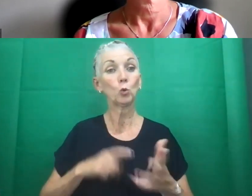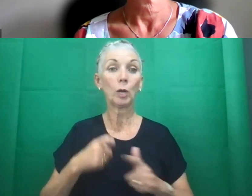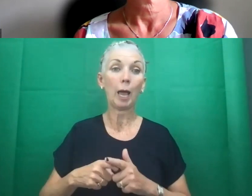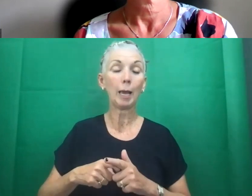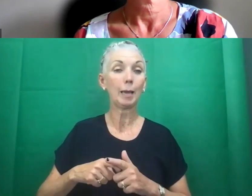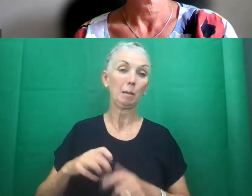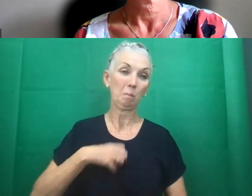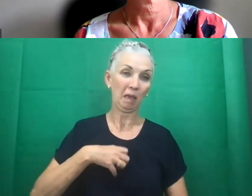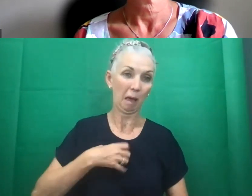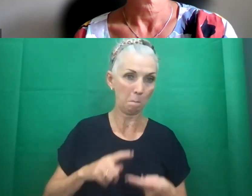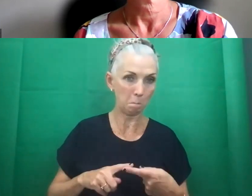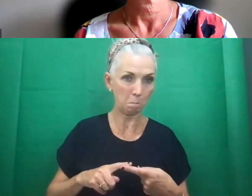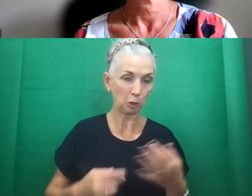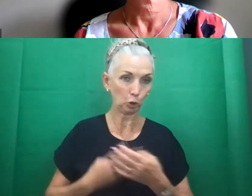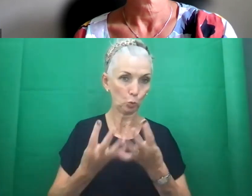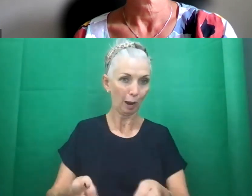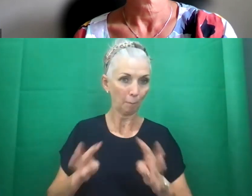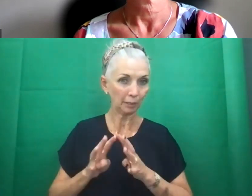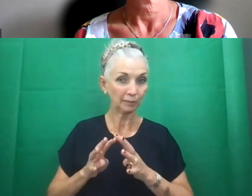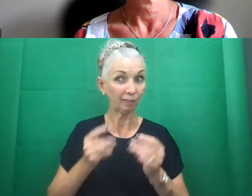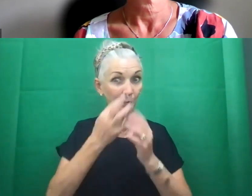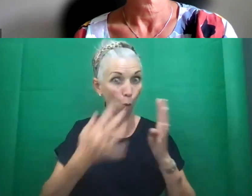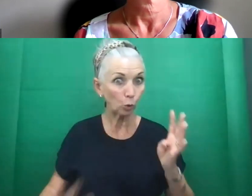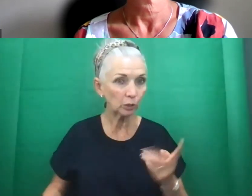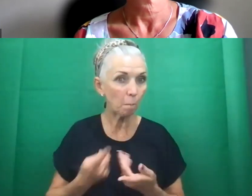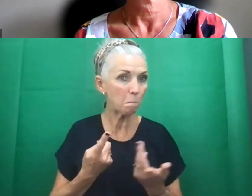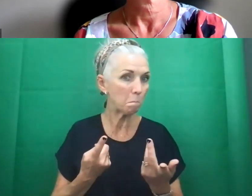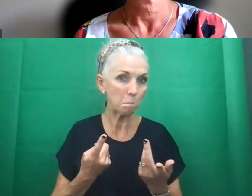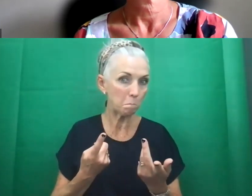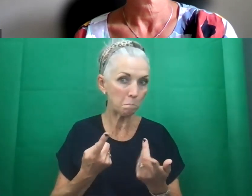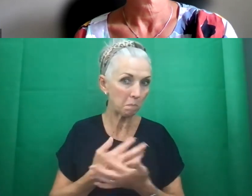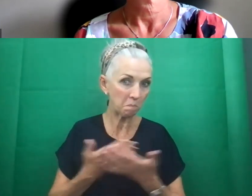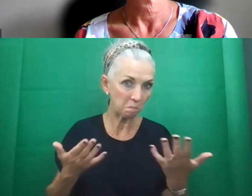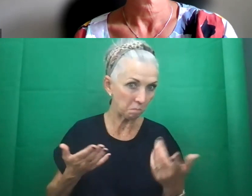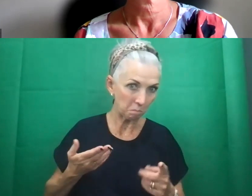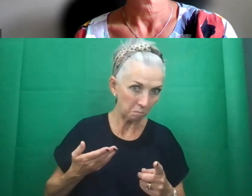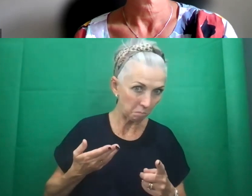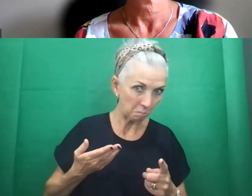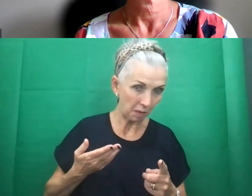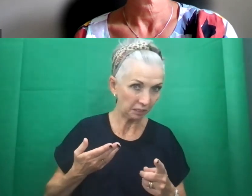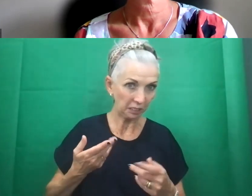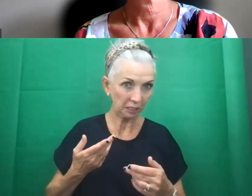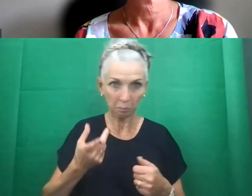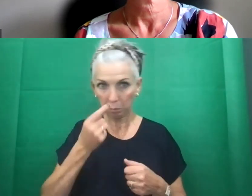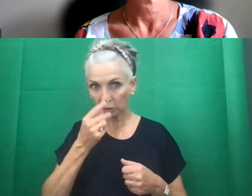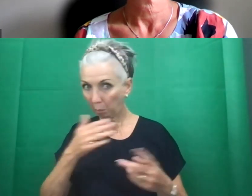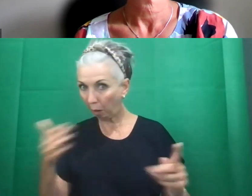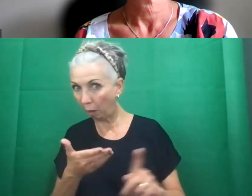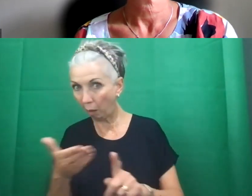in in the autumn offer any opportunities for a change in direction towards the leveling up of those with disabilities. So